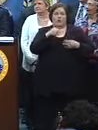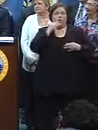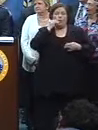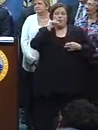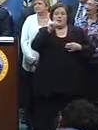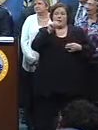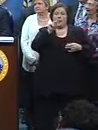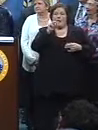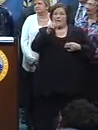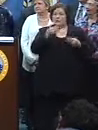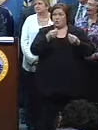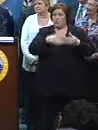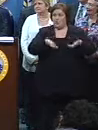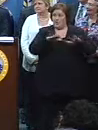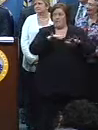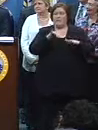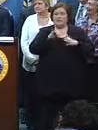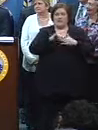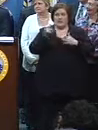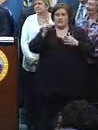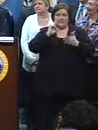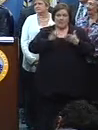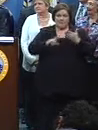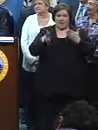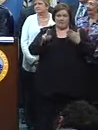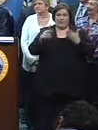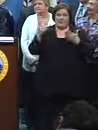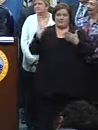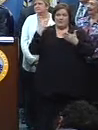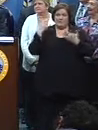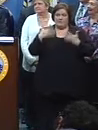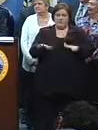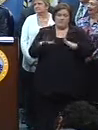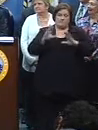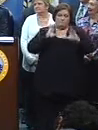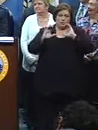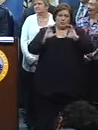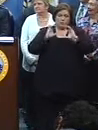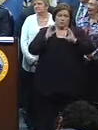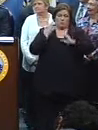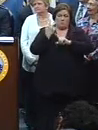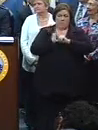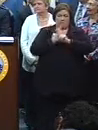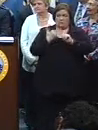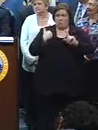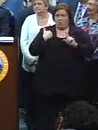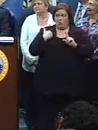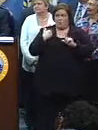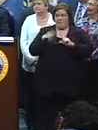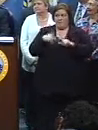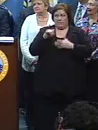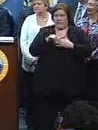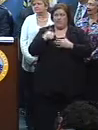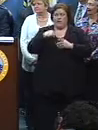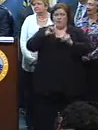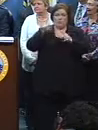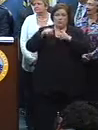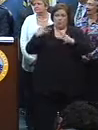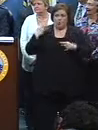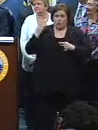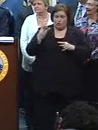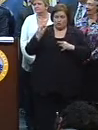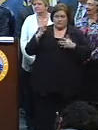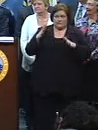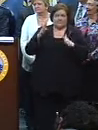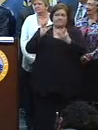Security and the federal level has already been engaged. The Secretary and I had communications over two months ago about this. I traveled to Washington and met